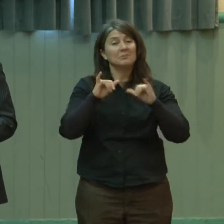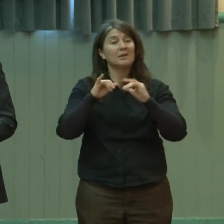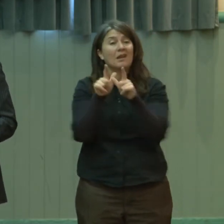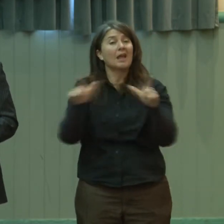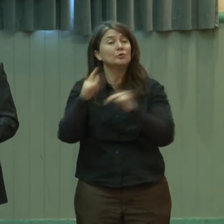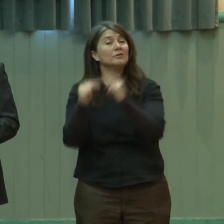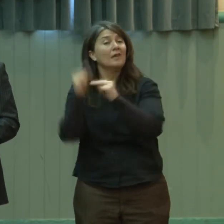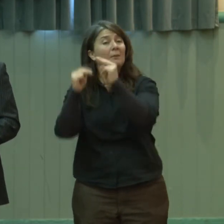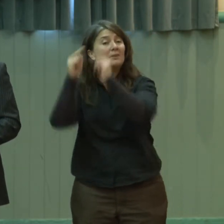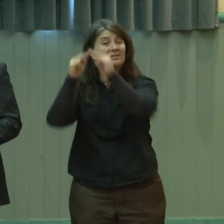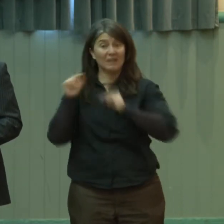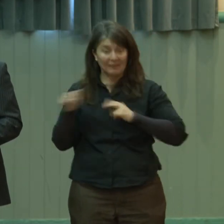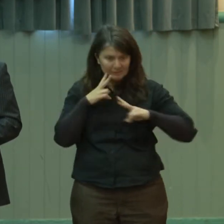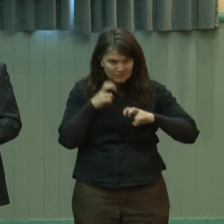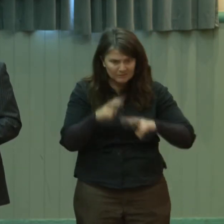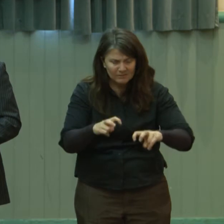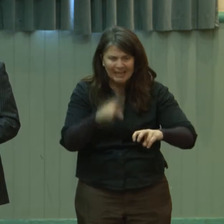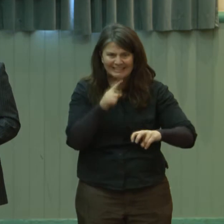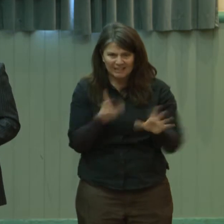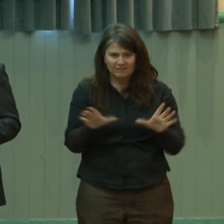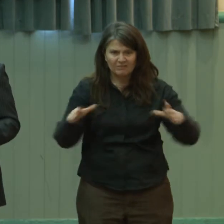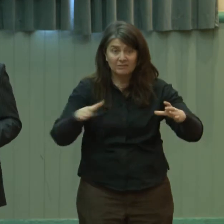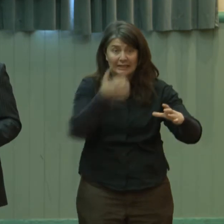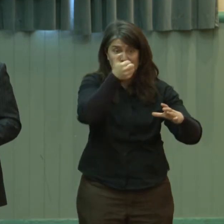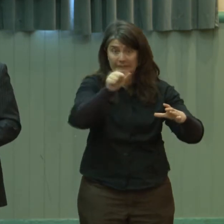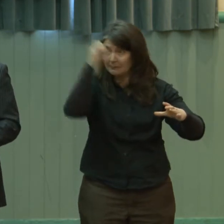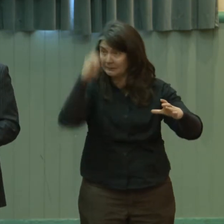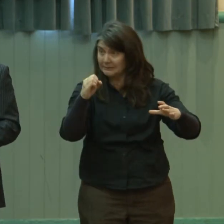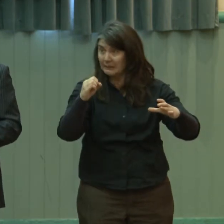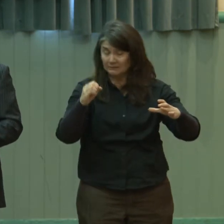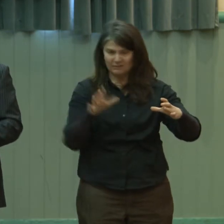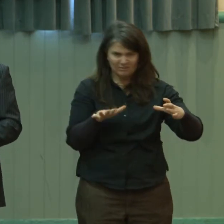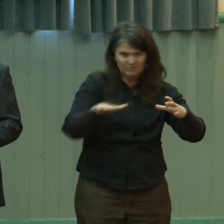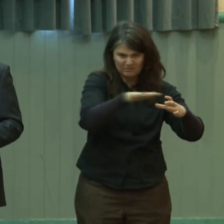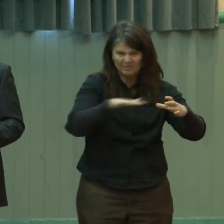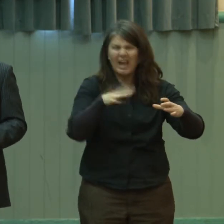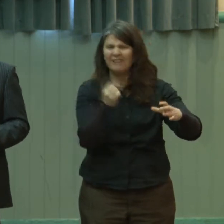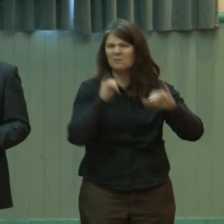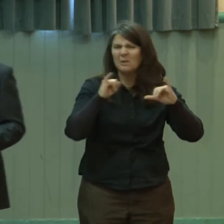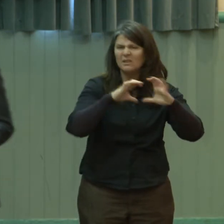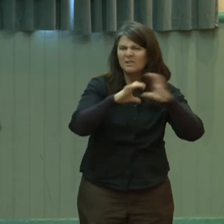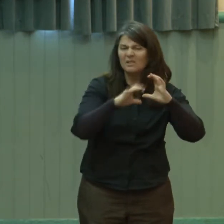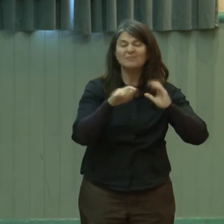nearly 60% of families where there was clear evidence of poor child communication had mental health problems.